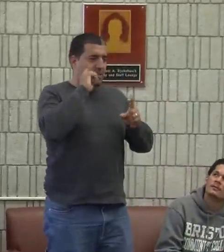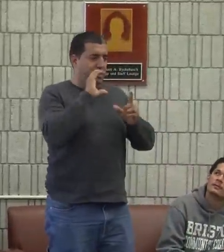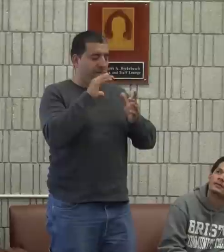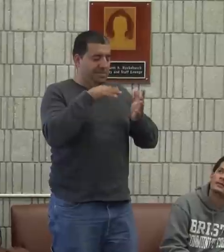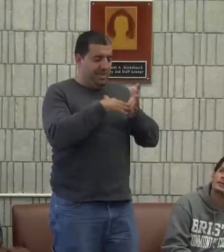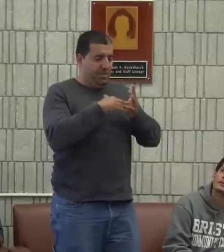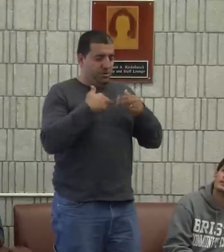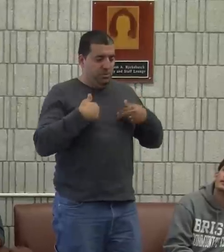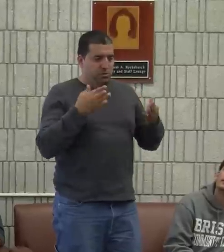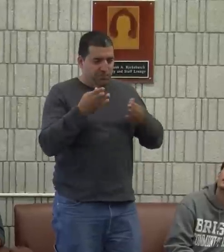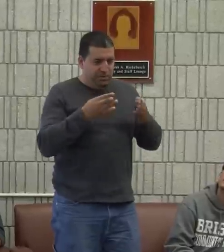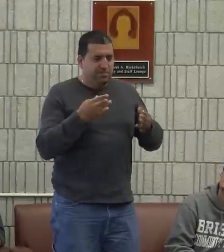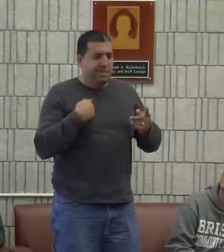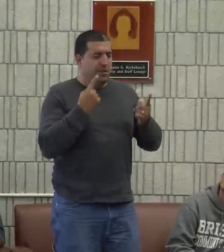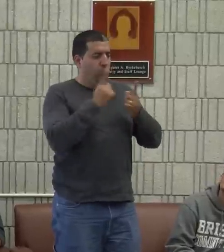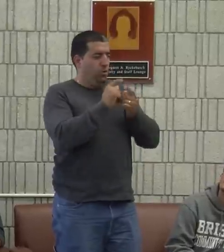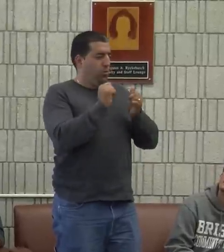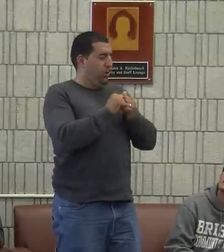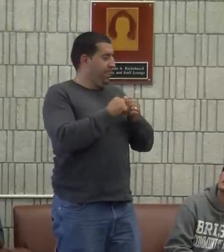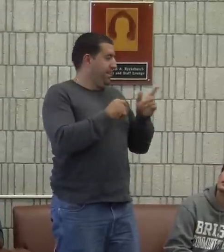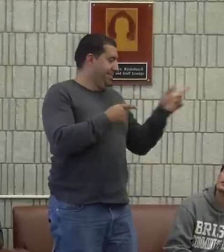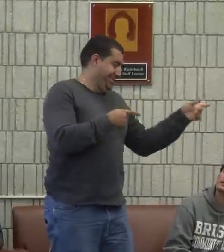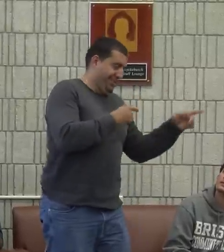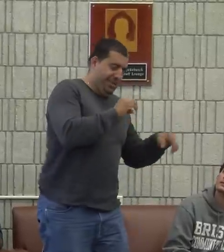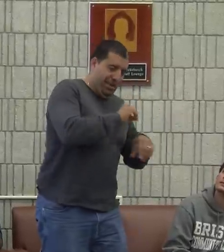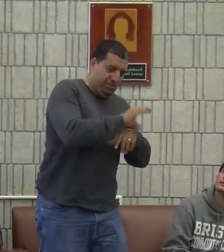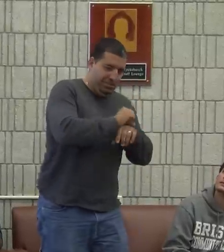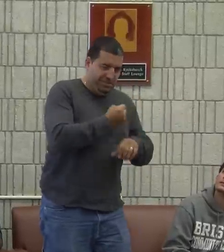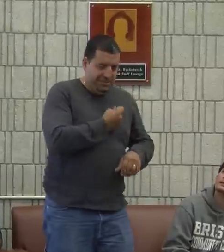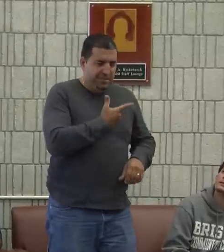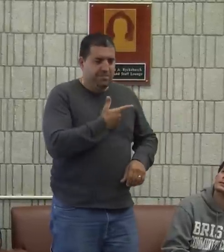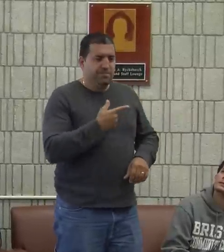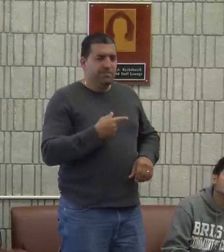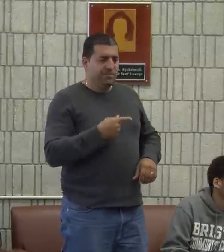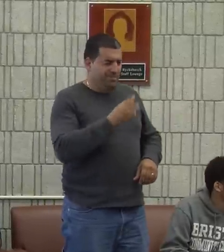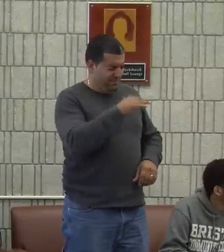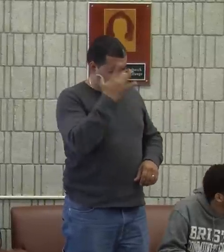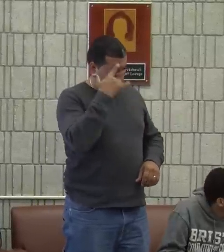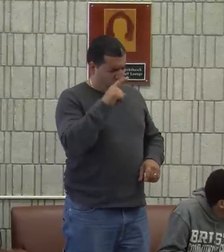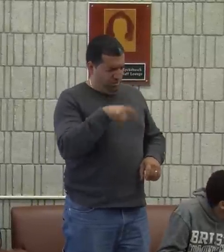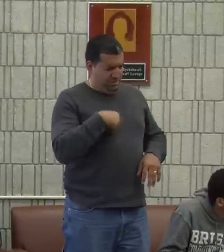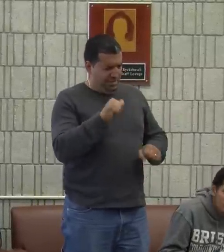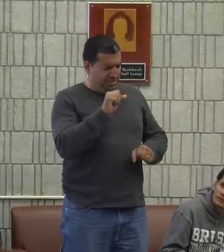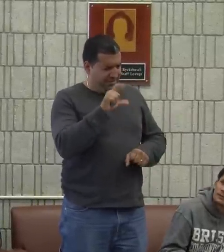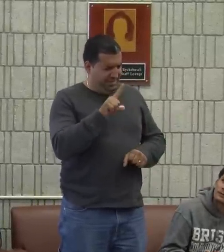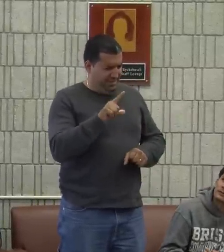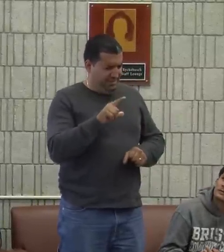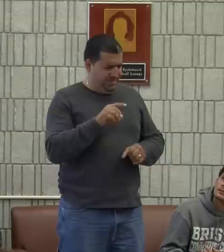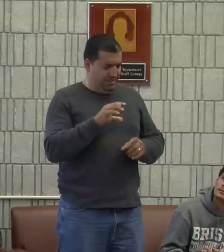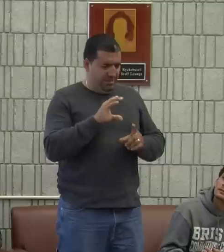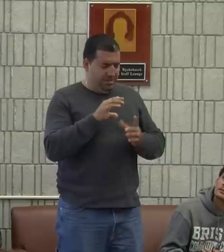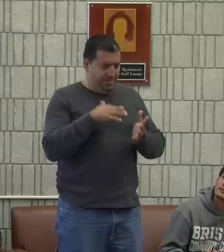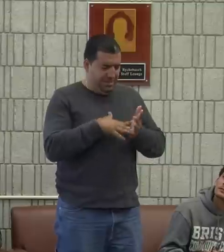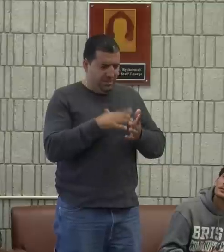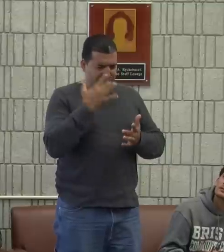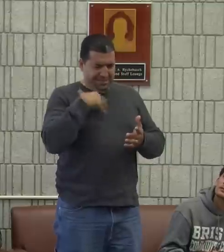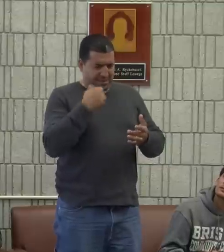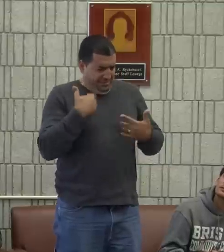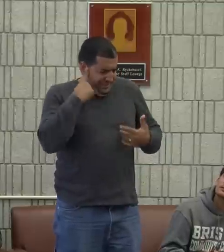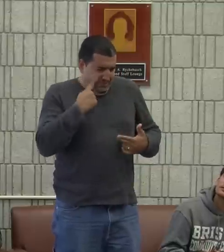I decided to take Deaf Studies and Human Services and I'm taking... I went to my advisor, Sandy Liger, and I said, why should I take